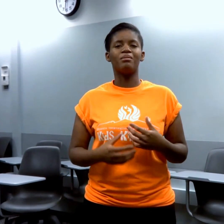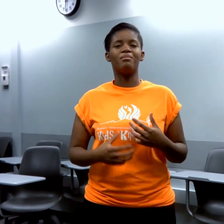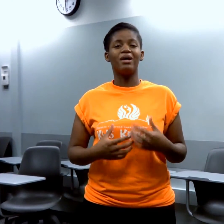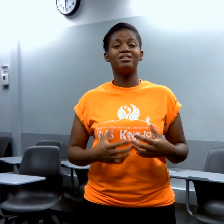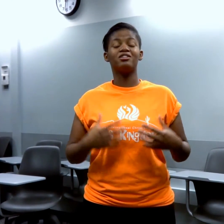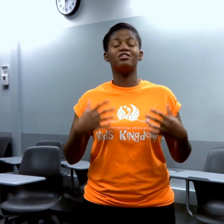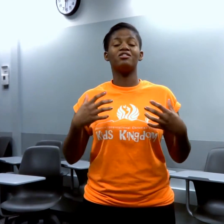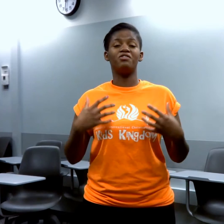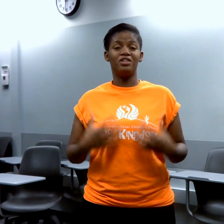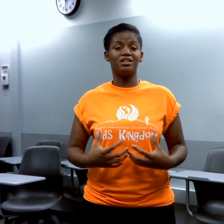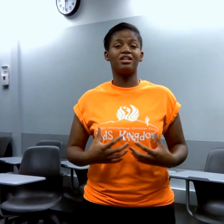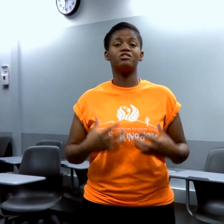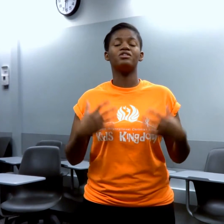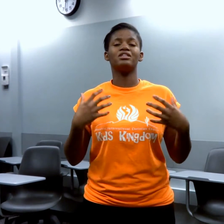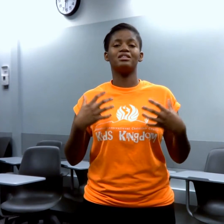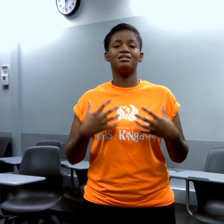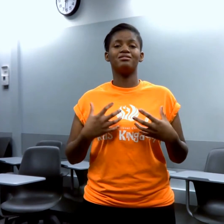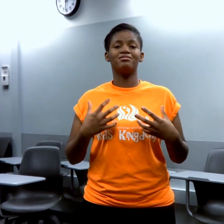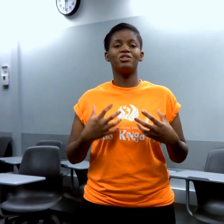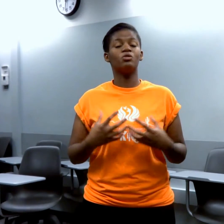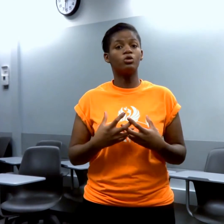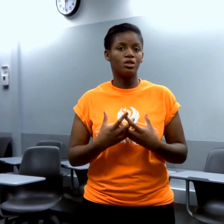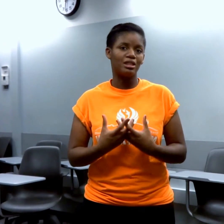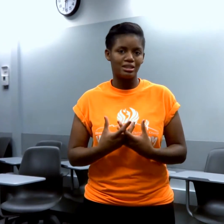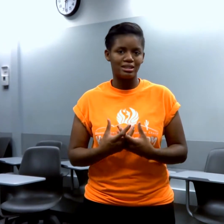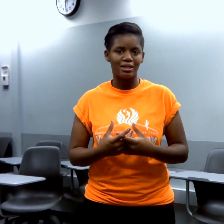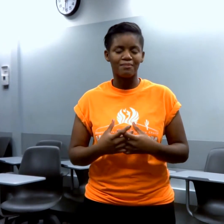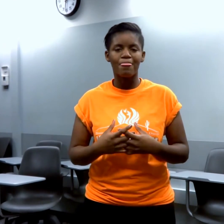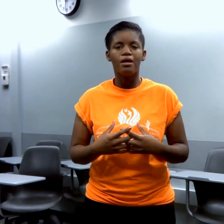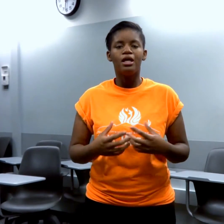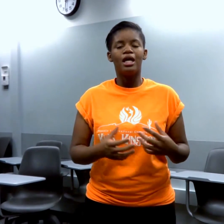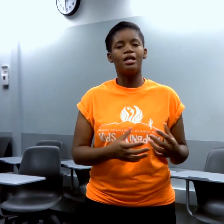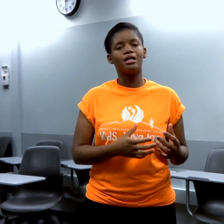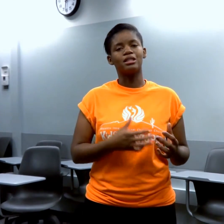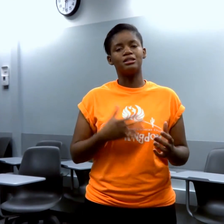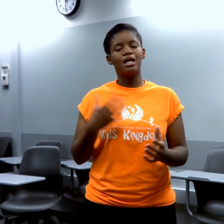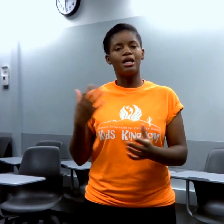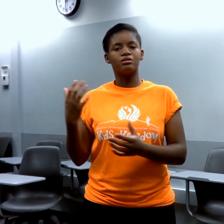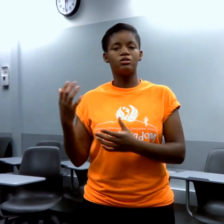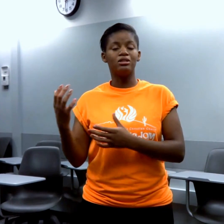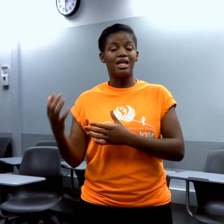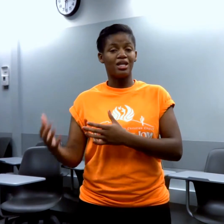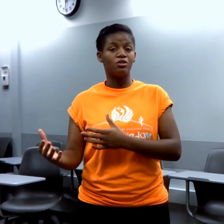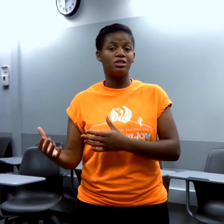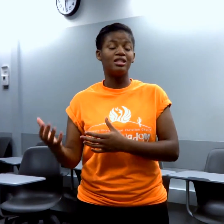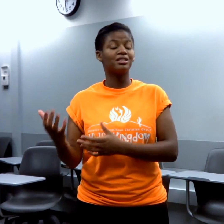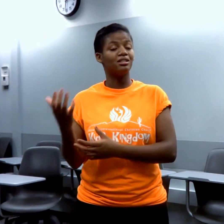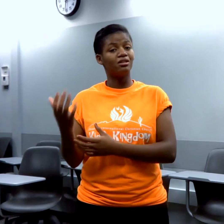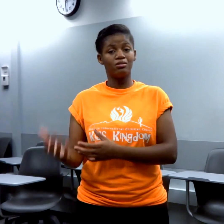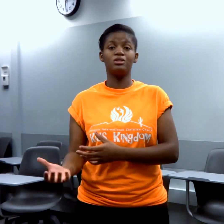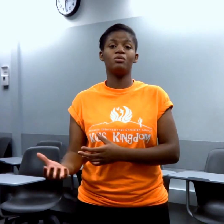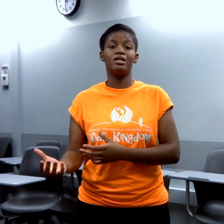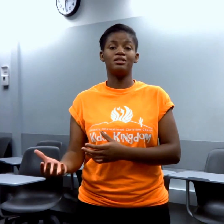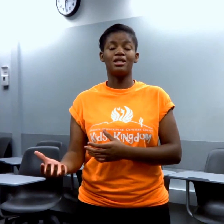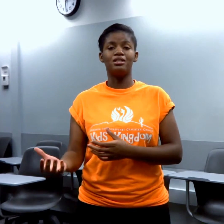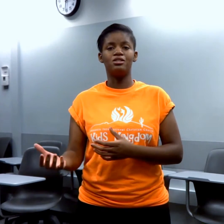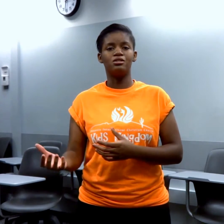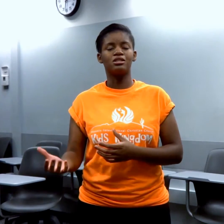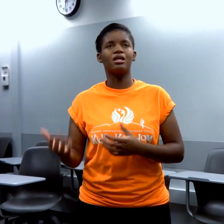my body started to feel it. was feeling gross on the inside. And as I said, I was losing energy, and that's another reason why I decided to juice, because I